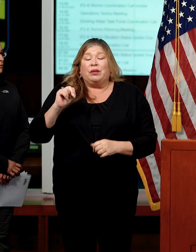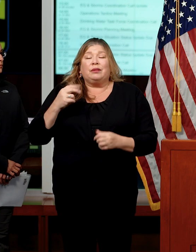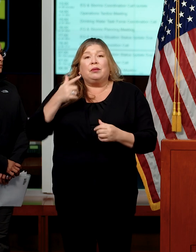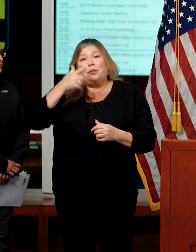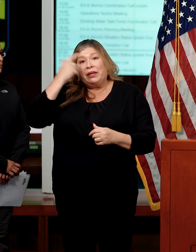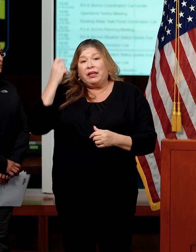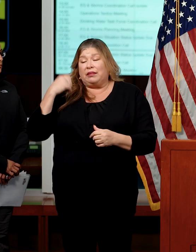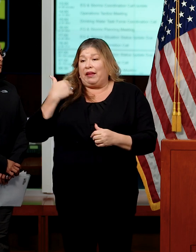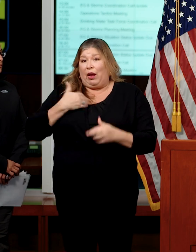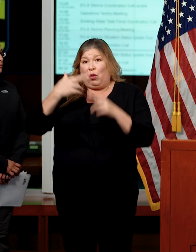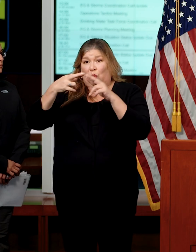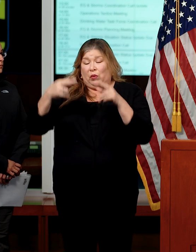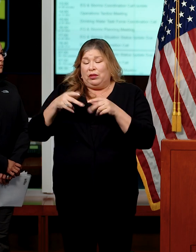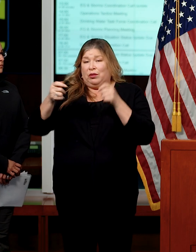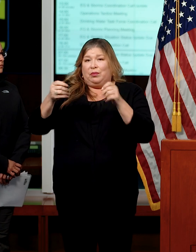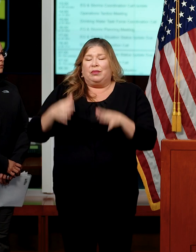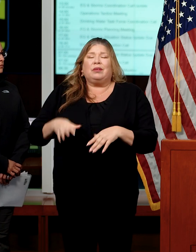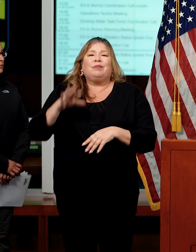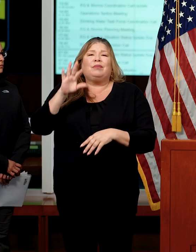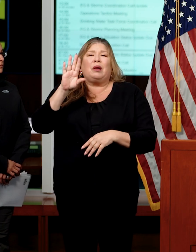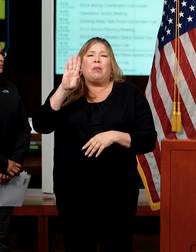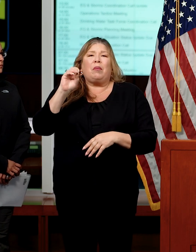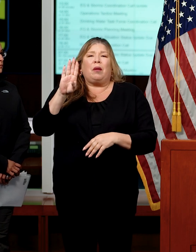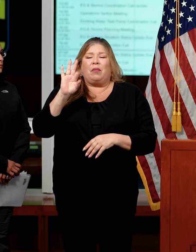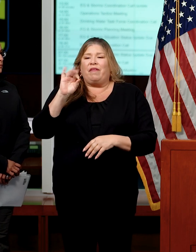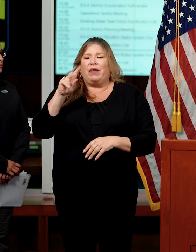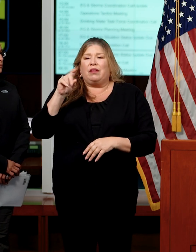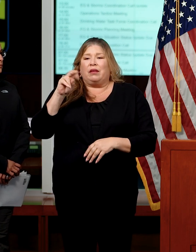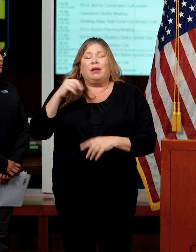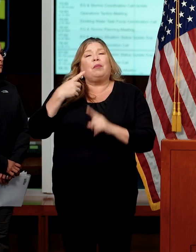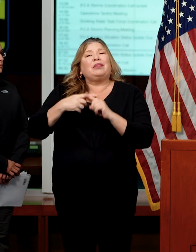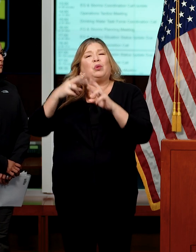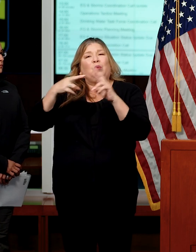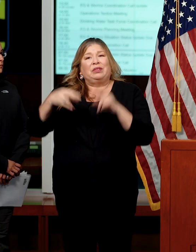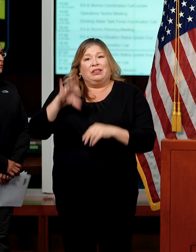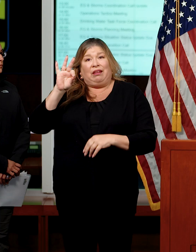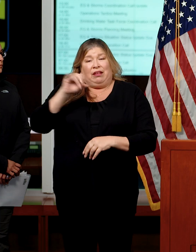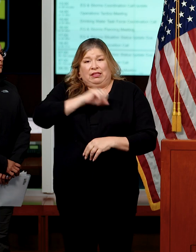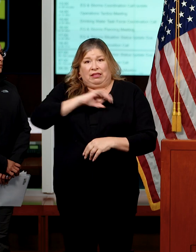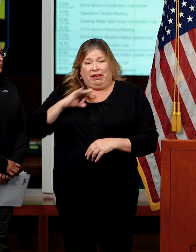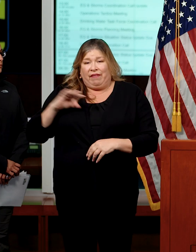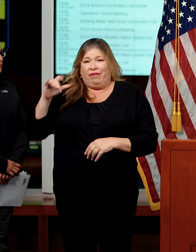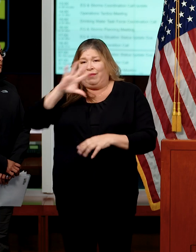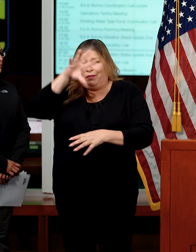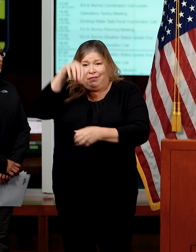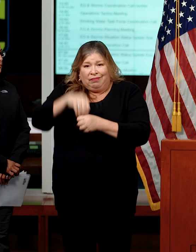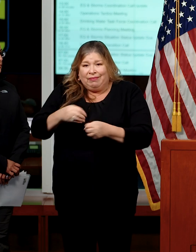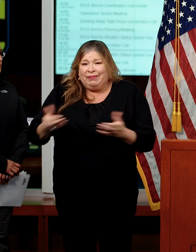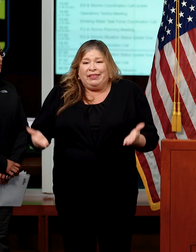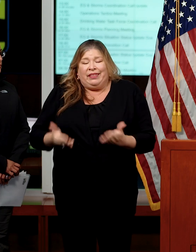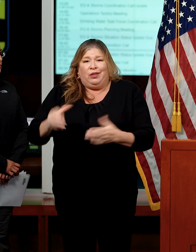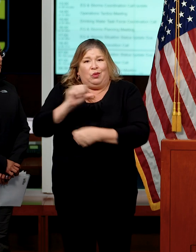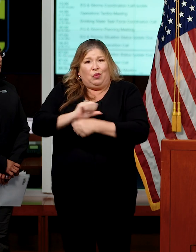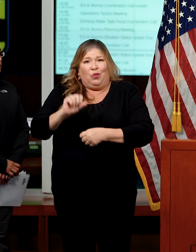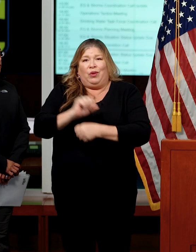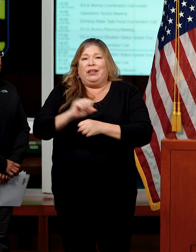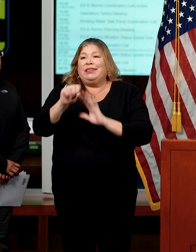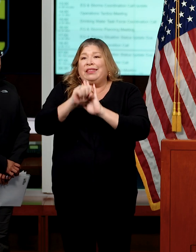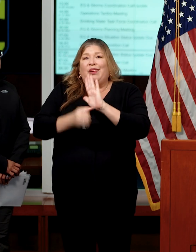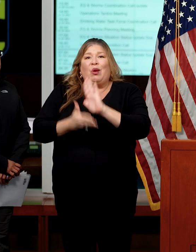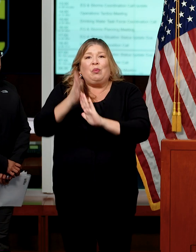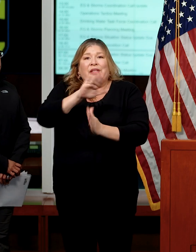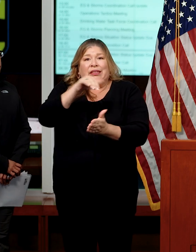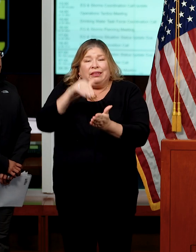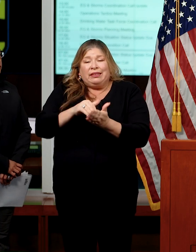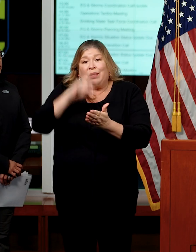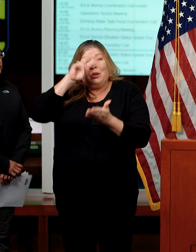the leadership of our regional administrator, Bob Fenton, and the entire Region 9 staff, we have been embedded here at the State Operations Center supporting